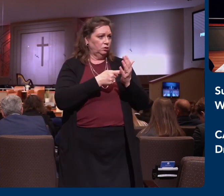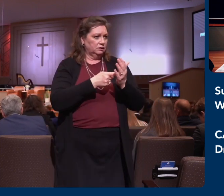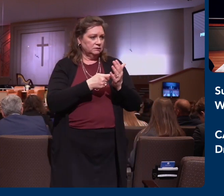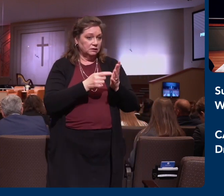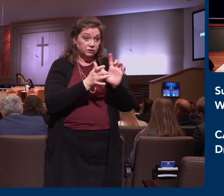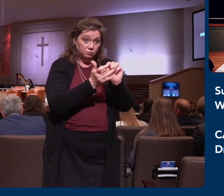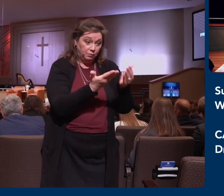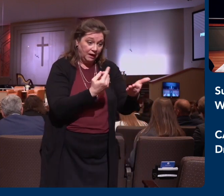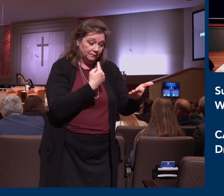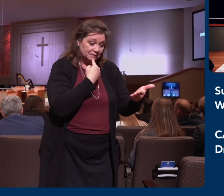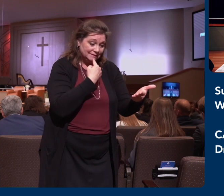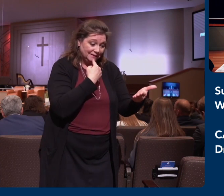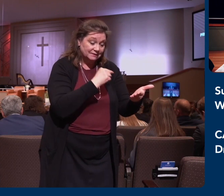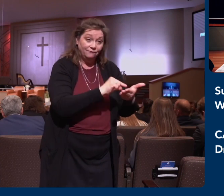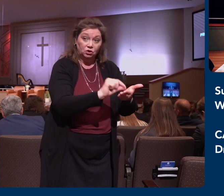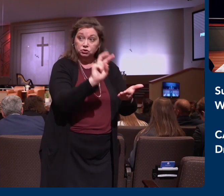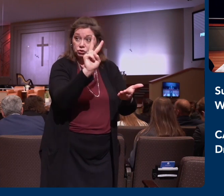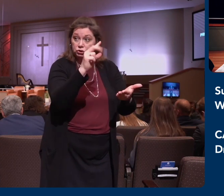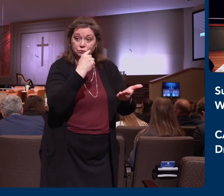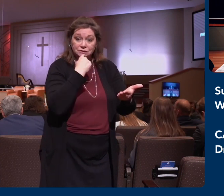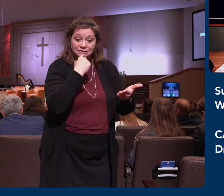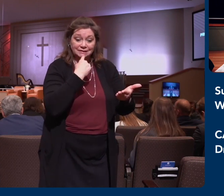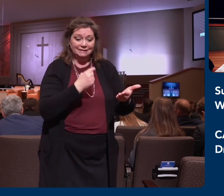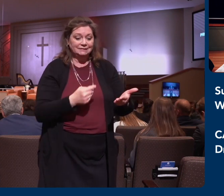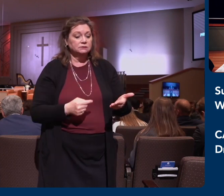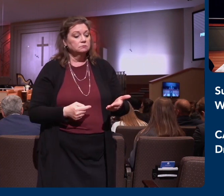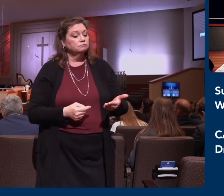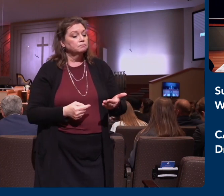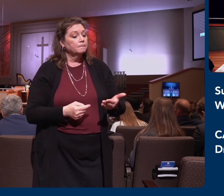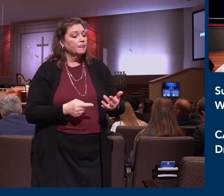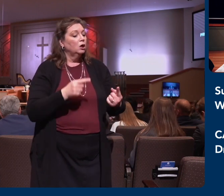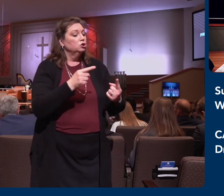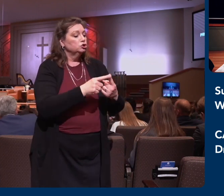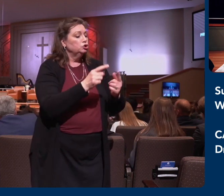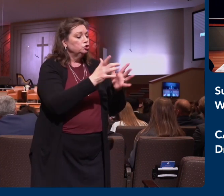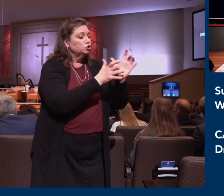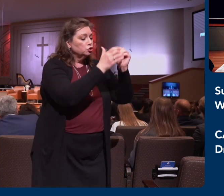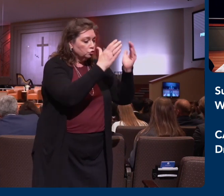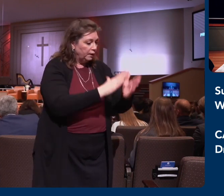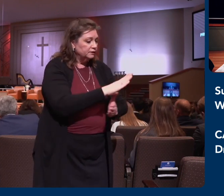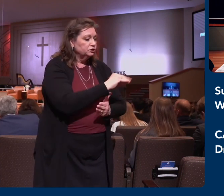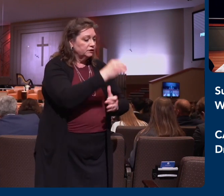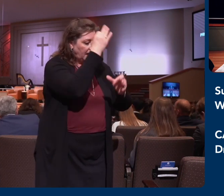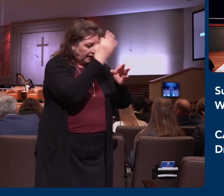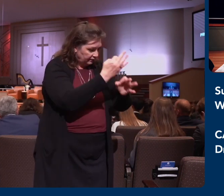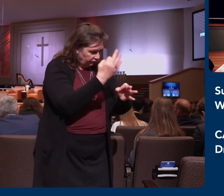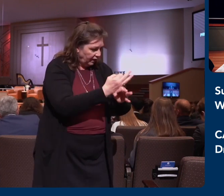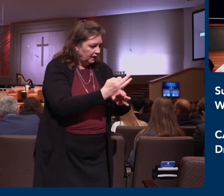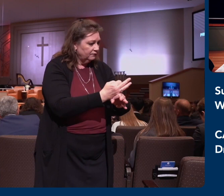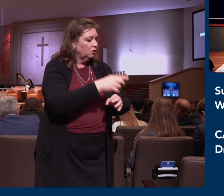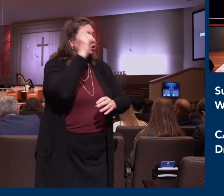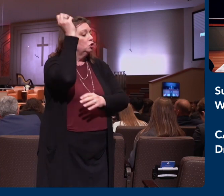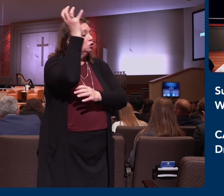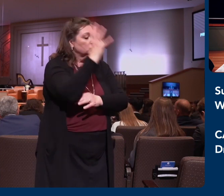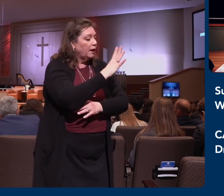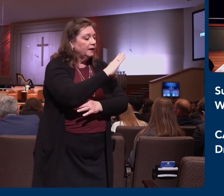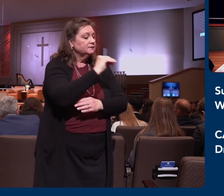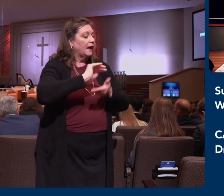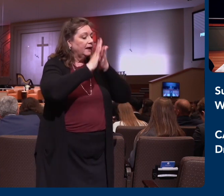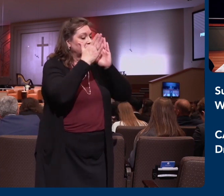In verse number 2, he says, the saints and faithful brethren in Christ which are at Colossae, grace be unto you and peace from God our Father and the Lord